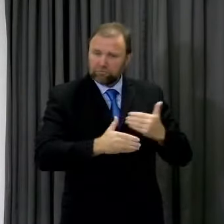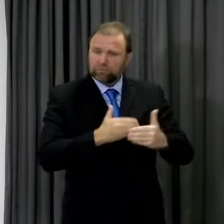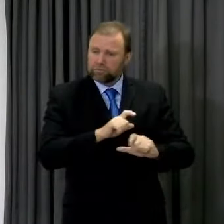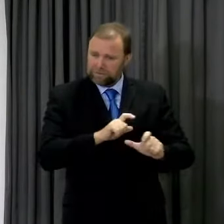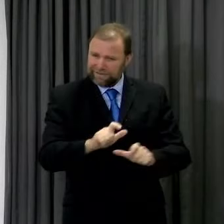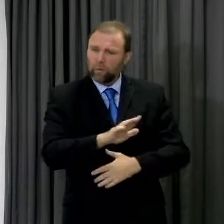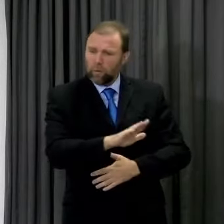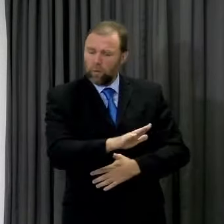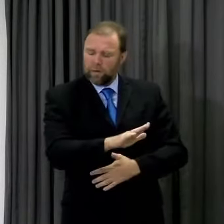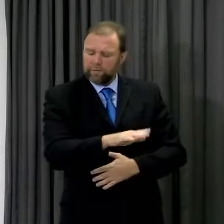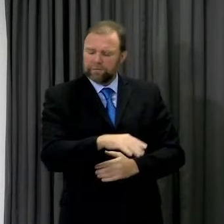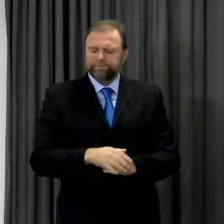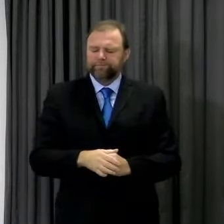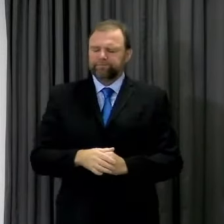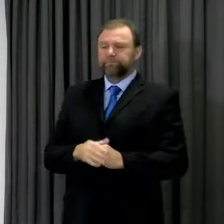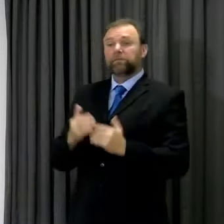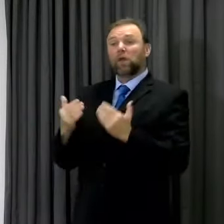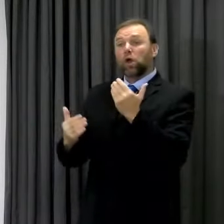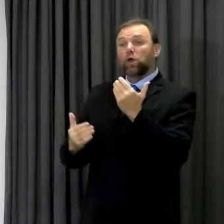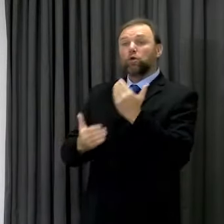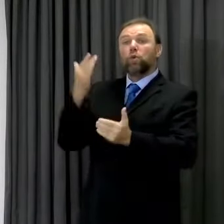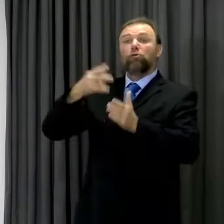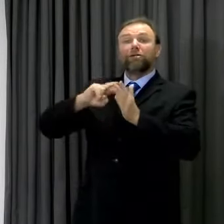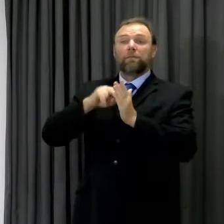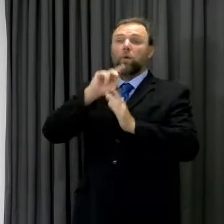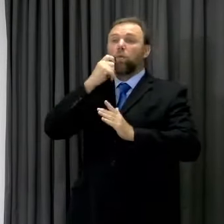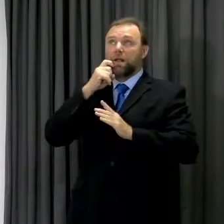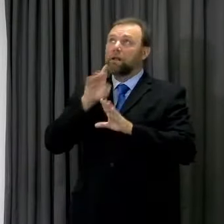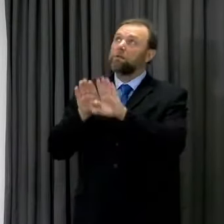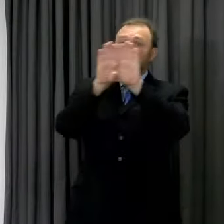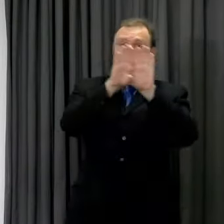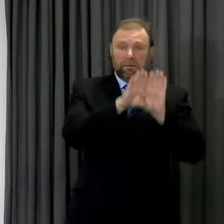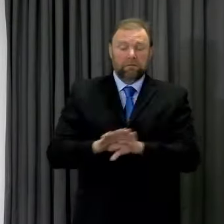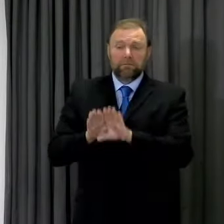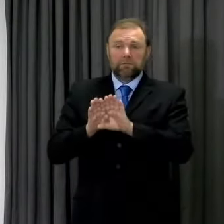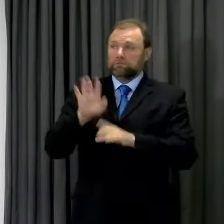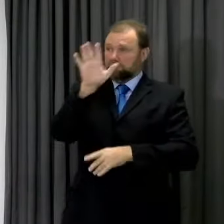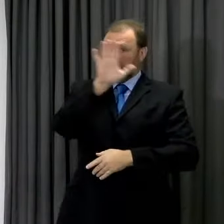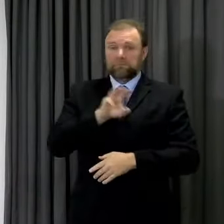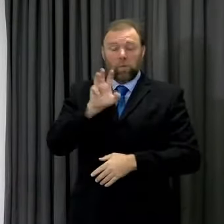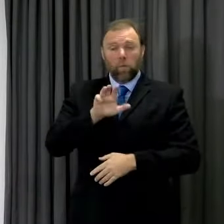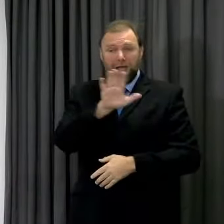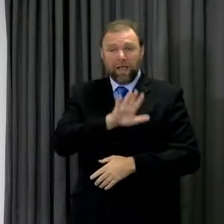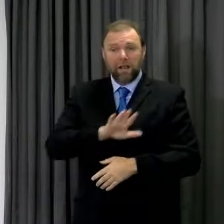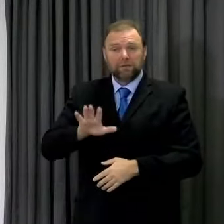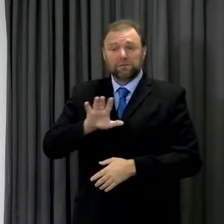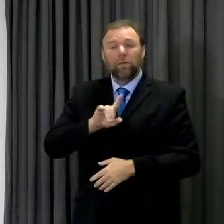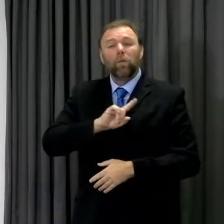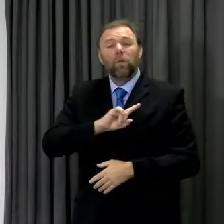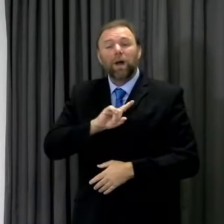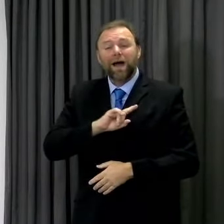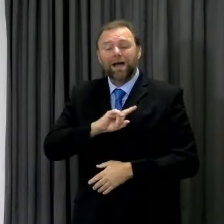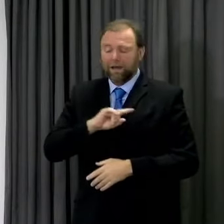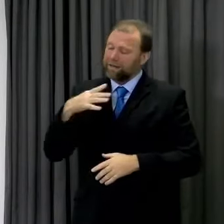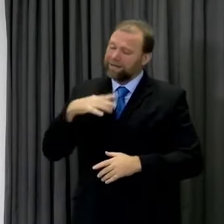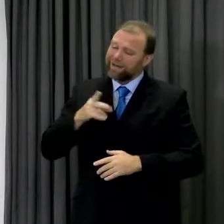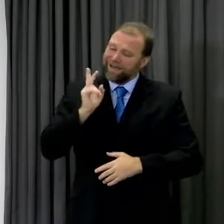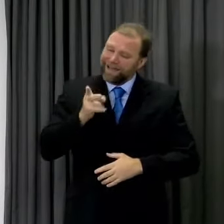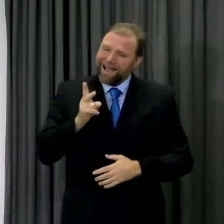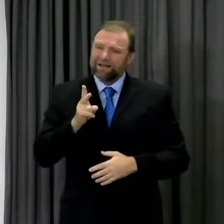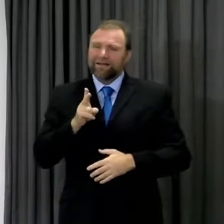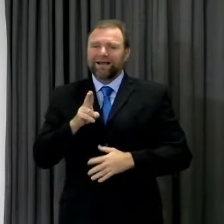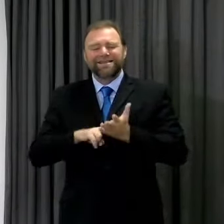new arrangements will apply to the whole of Wales. That is necessary because we need a further national effort